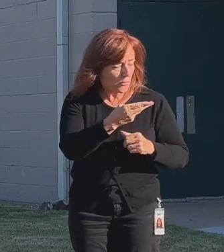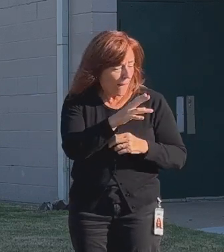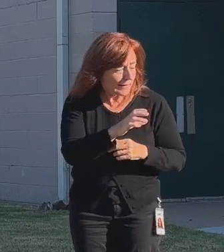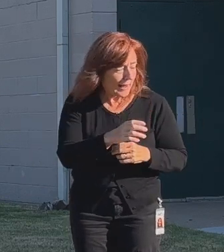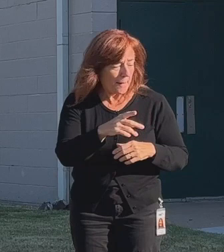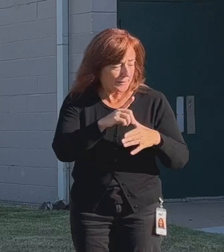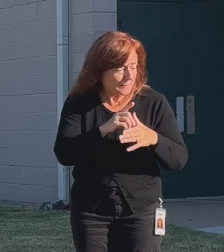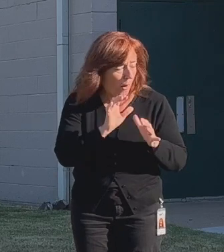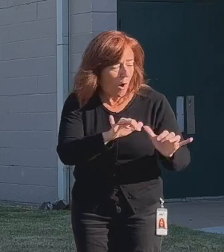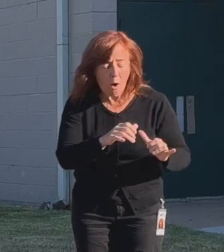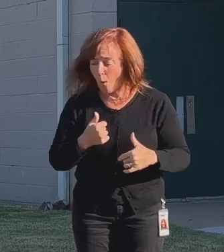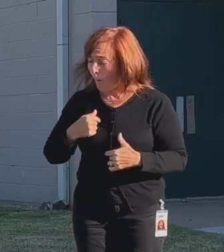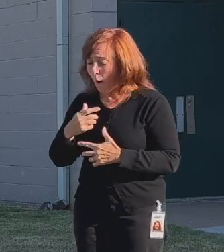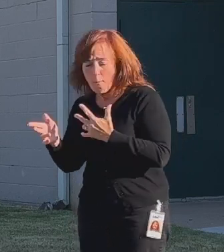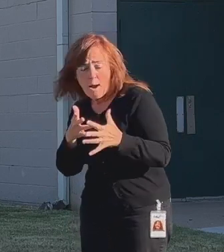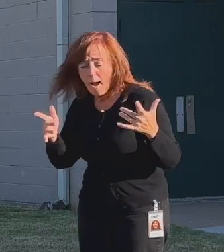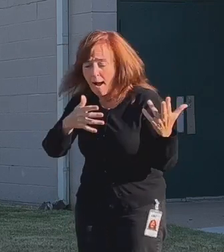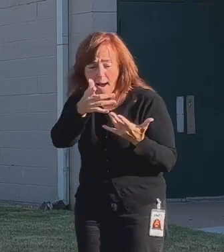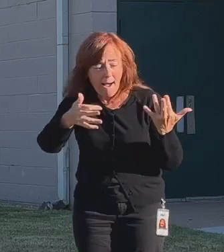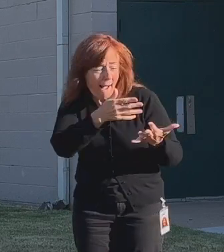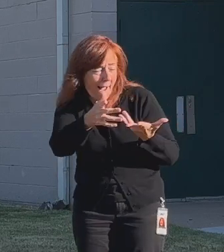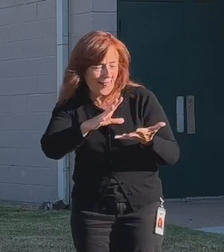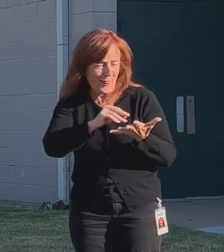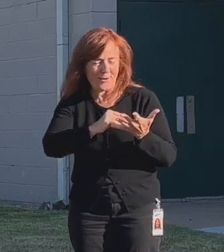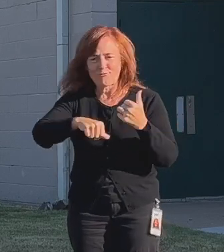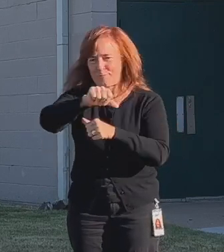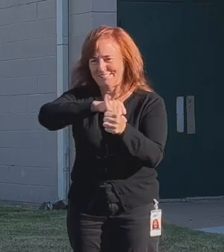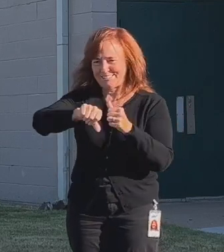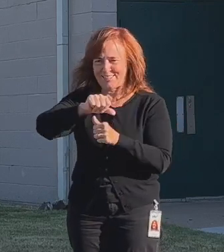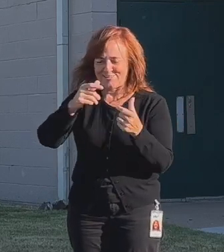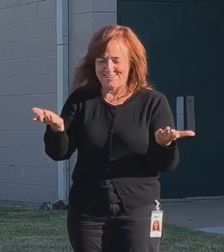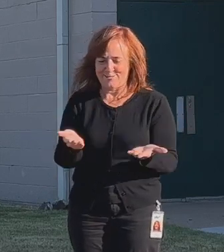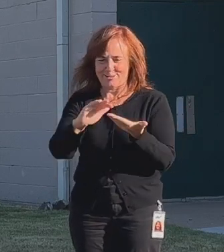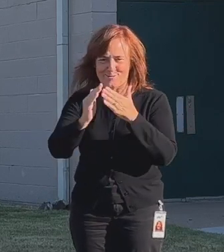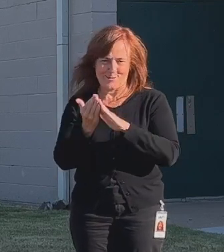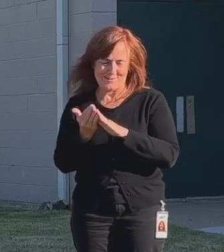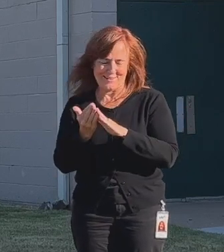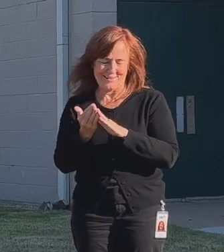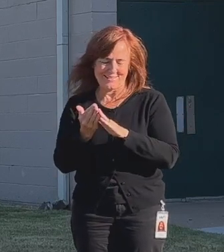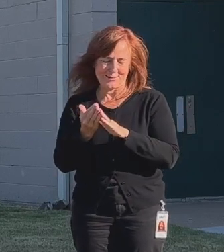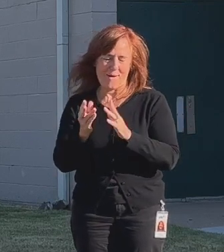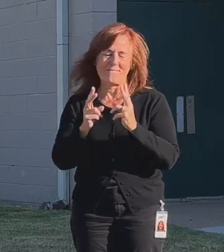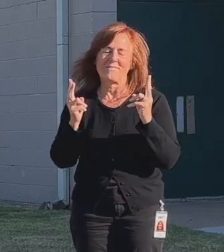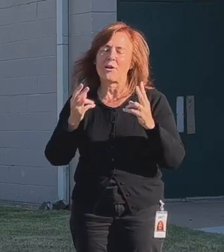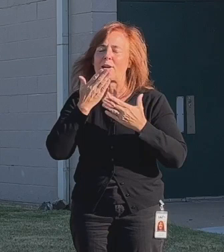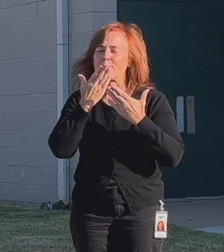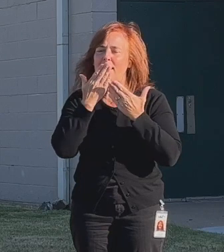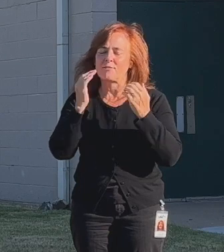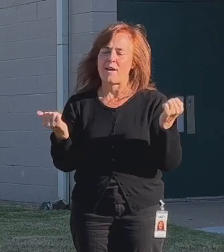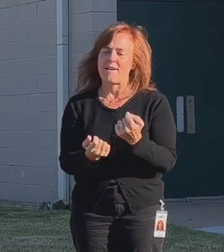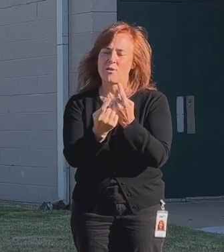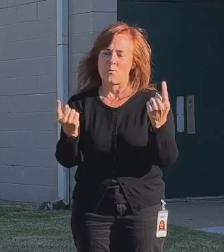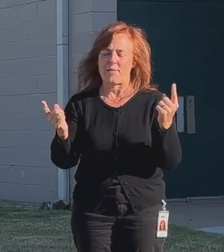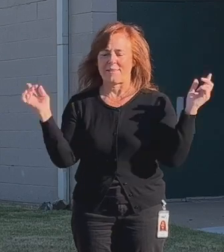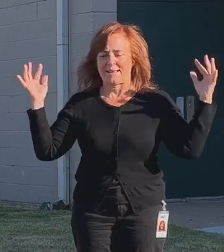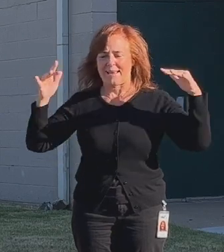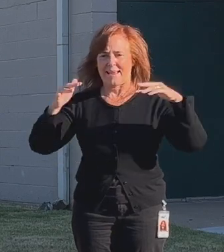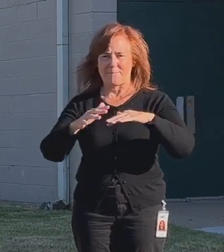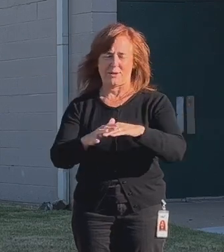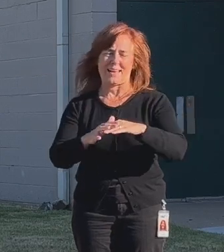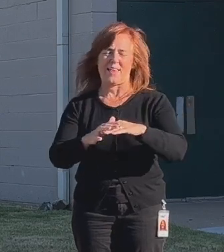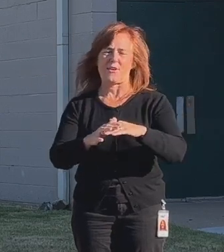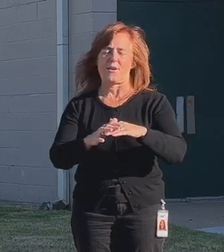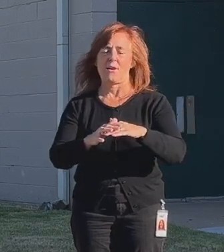as kids here in our community. So I am so grateful for everyone that came together,